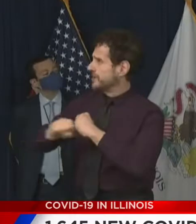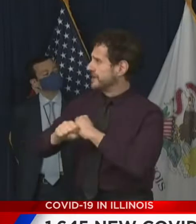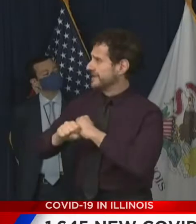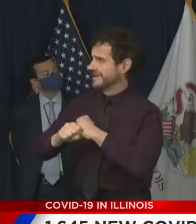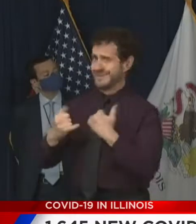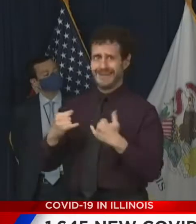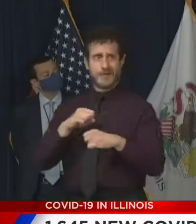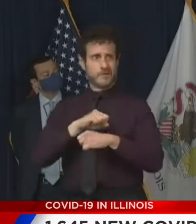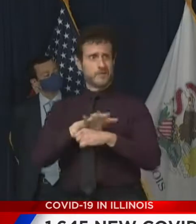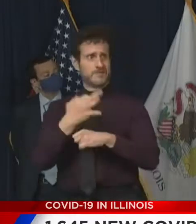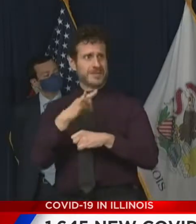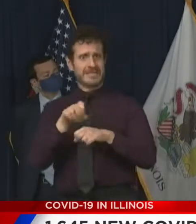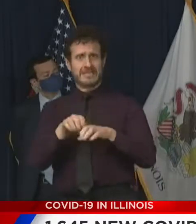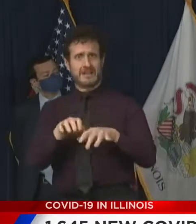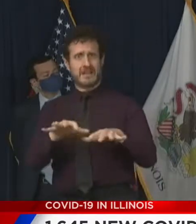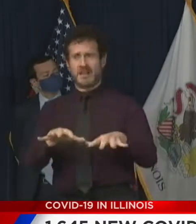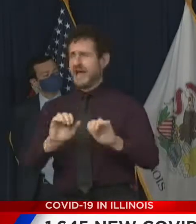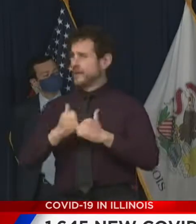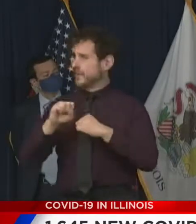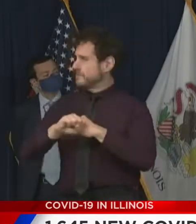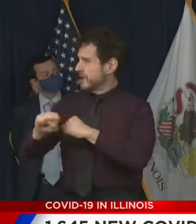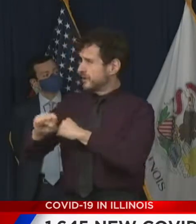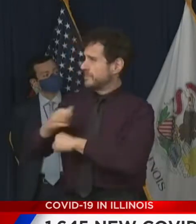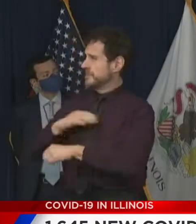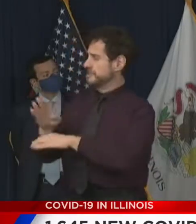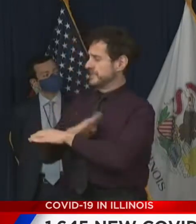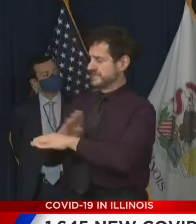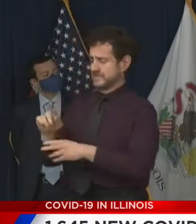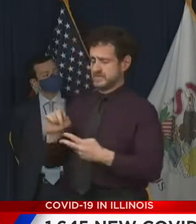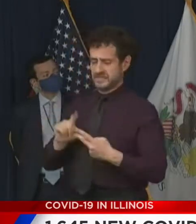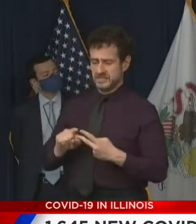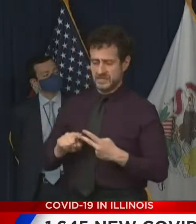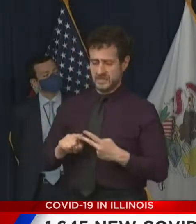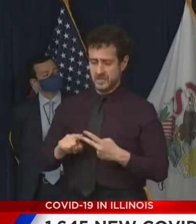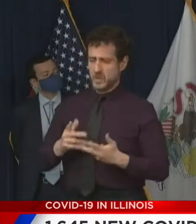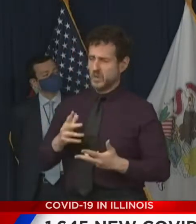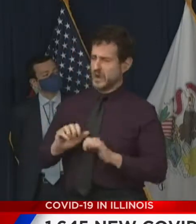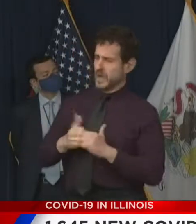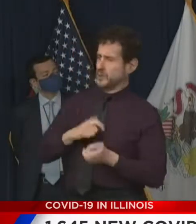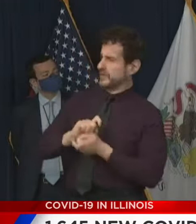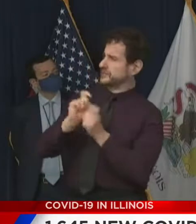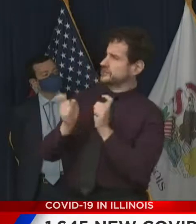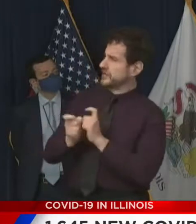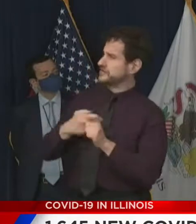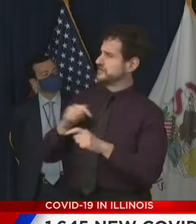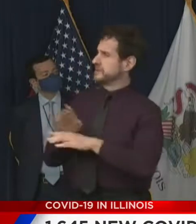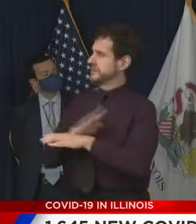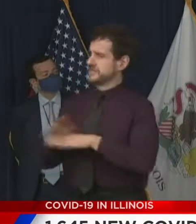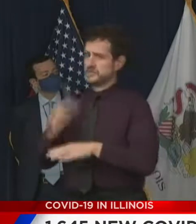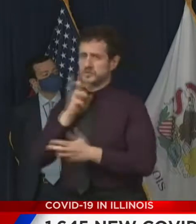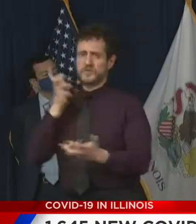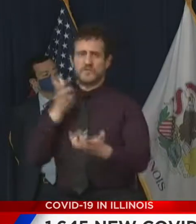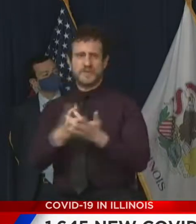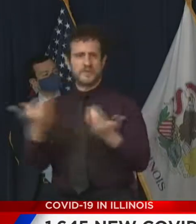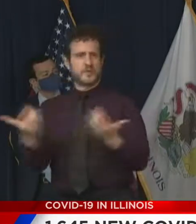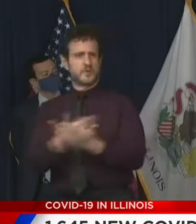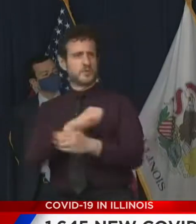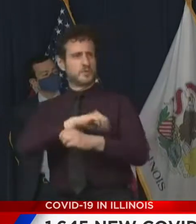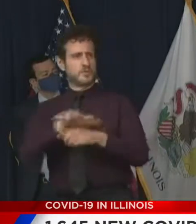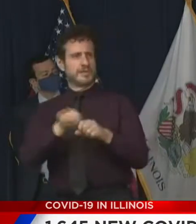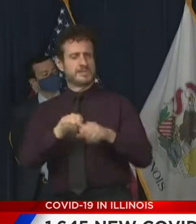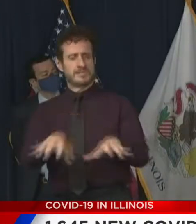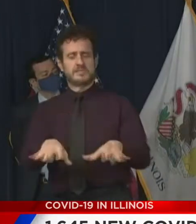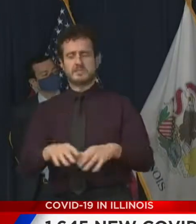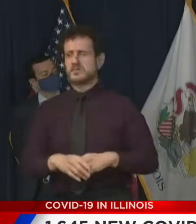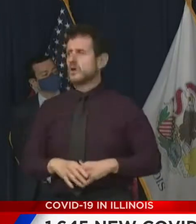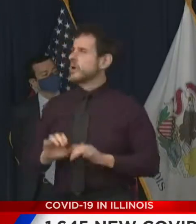or pivoting their product through a pandemic or